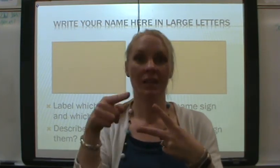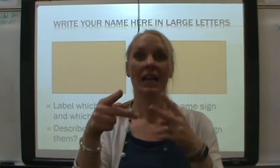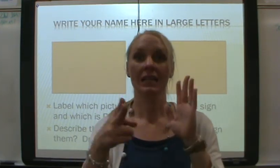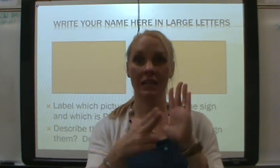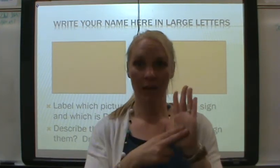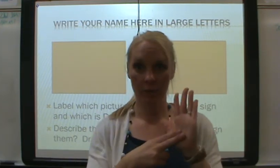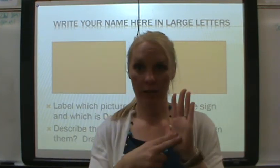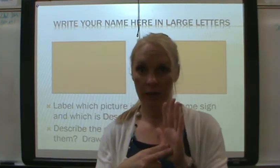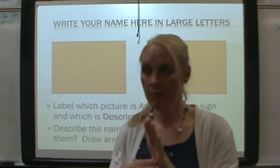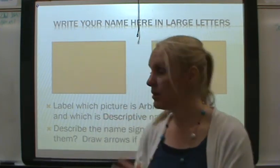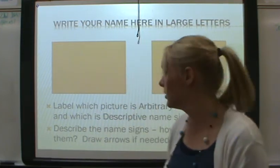Label them.